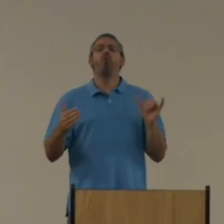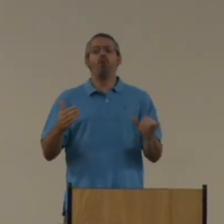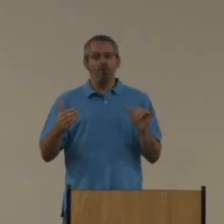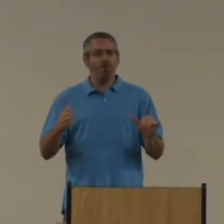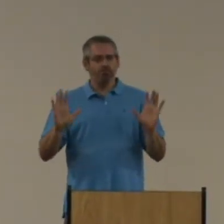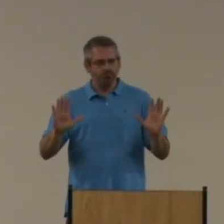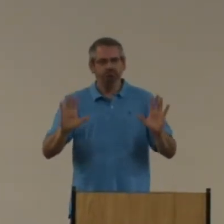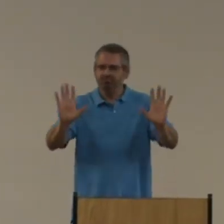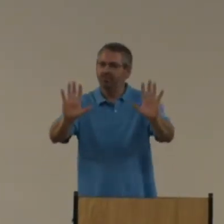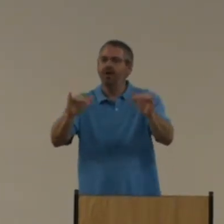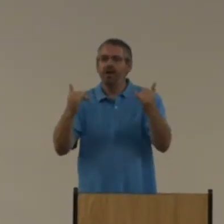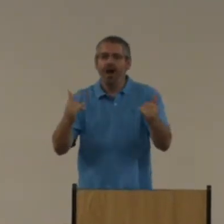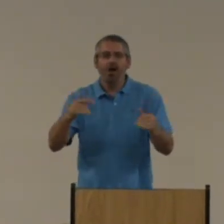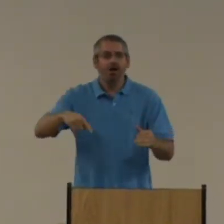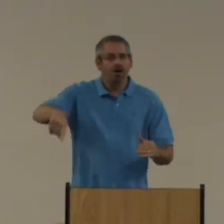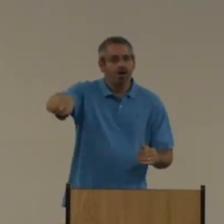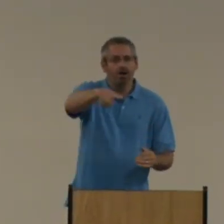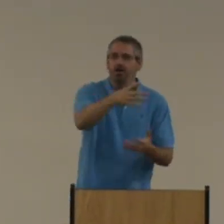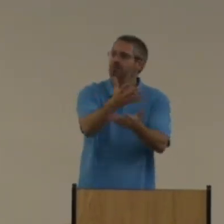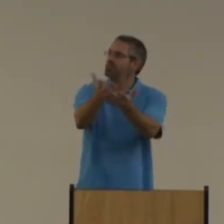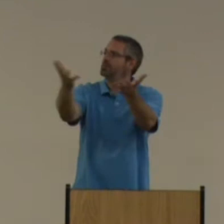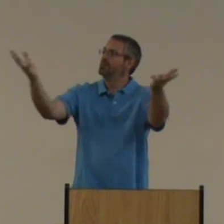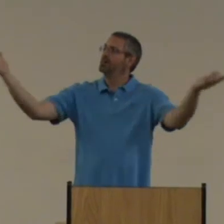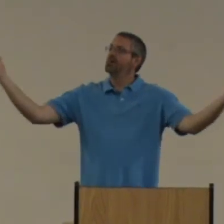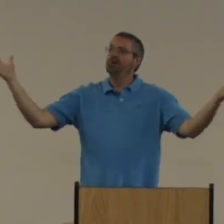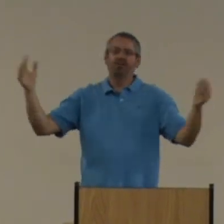Everything that's going happen. And he says, it's peace. He talked about peace.